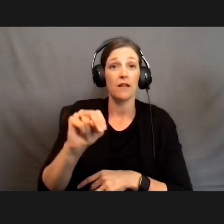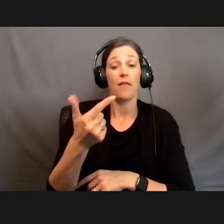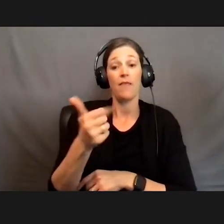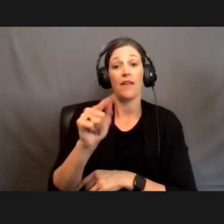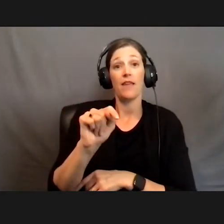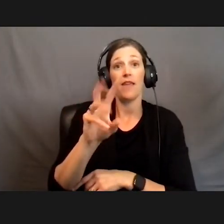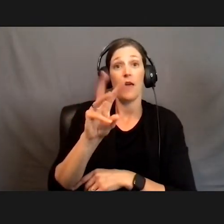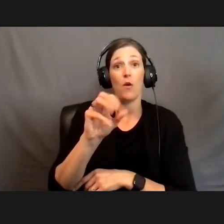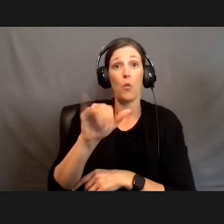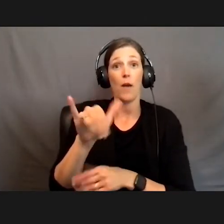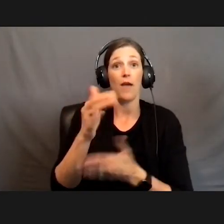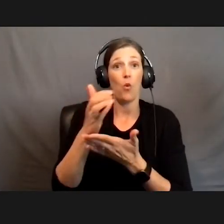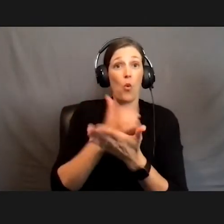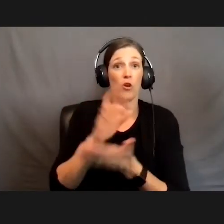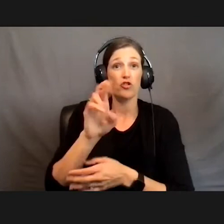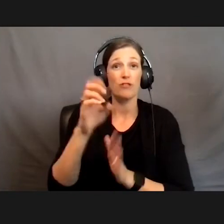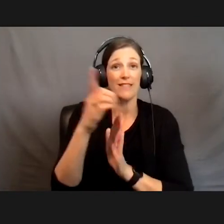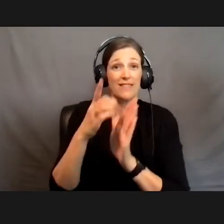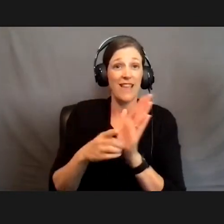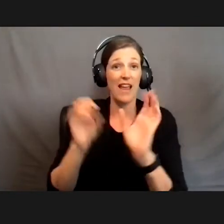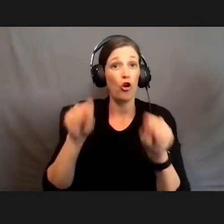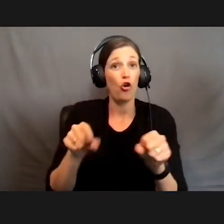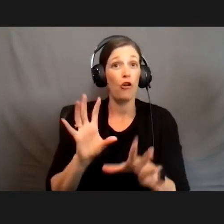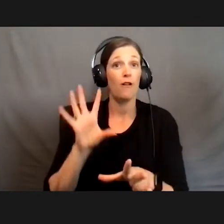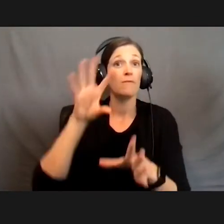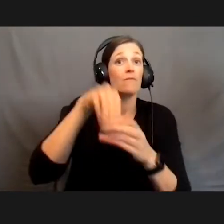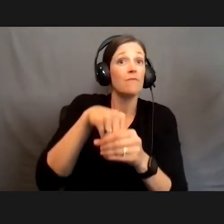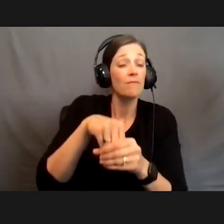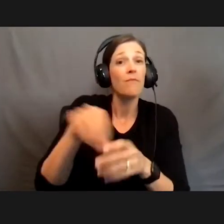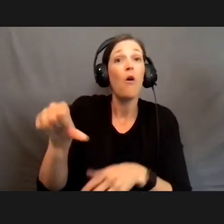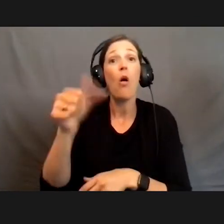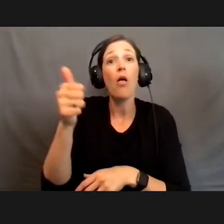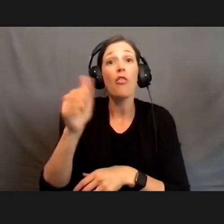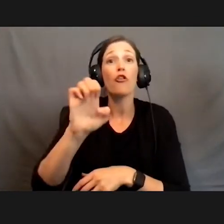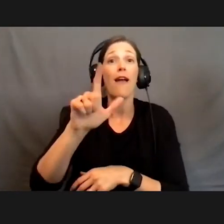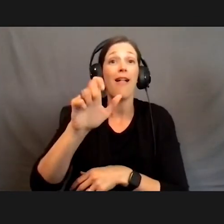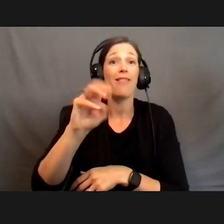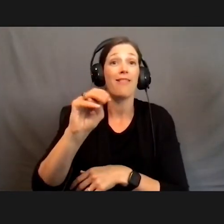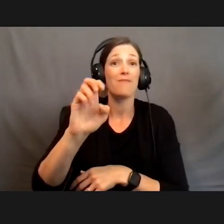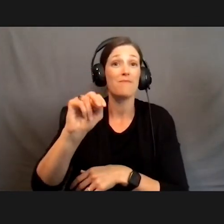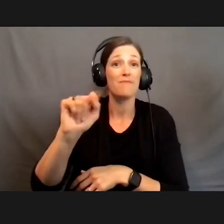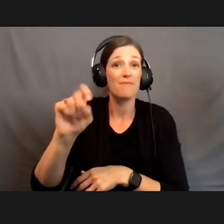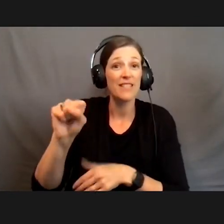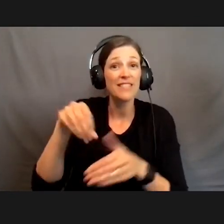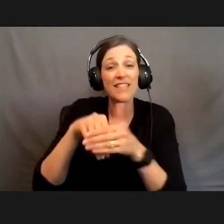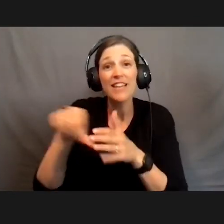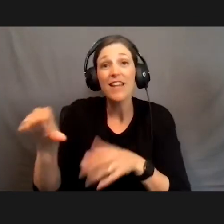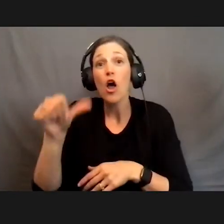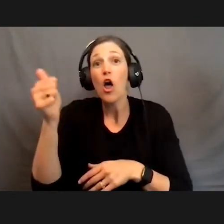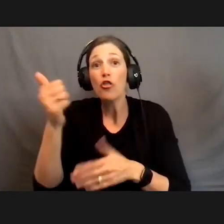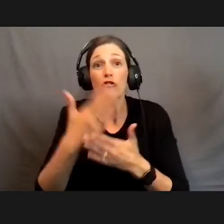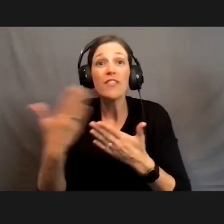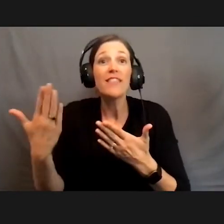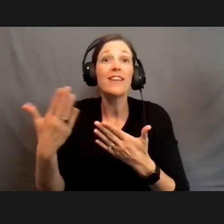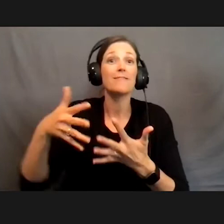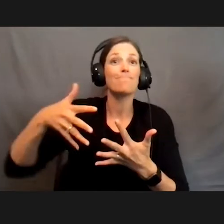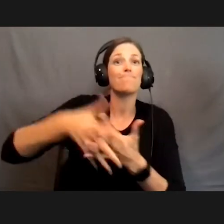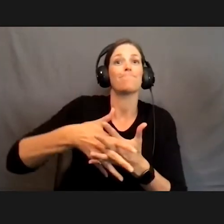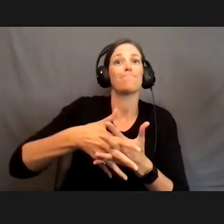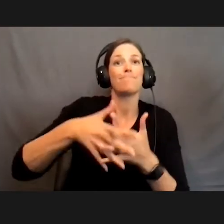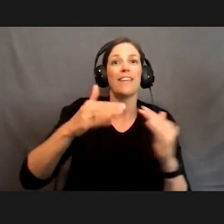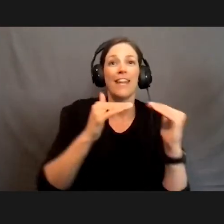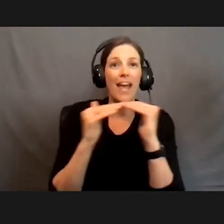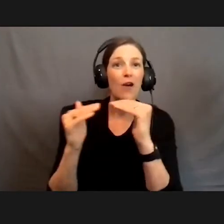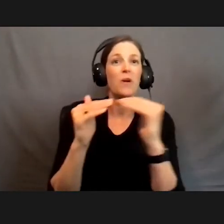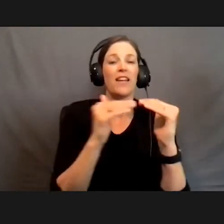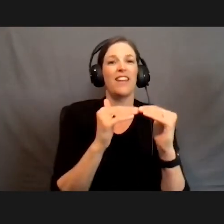incorporate elements of the other three topics for robust redesign grounded in equity. So I wanted to be so to share